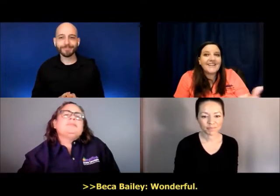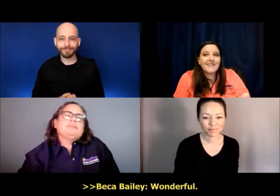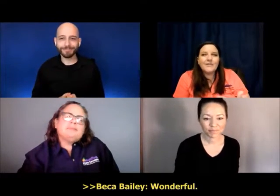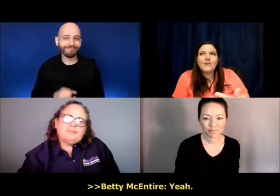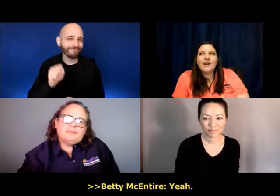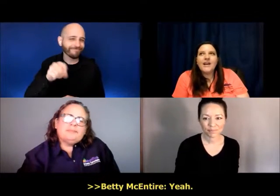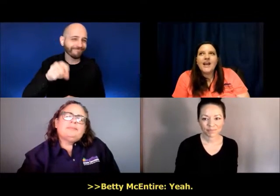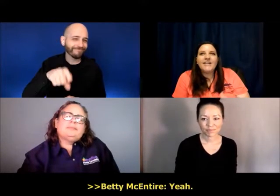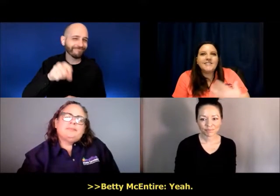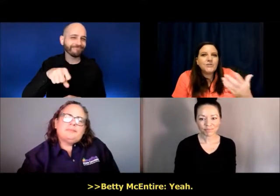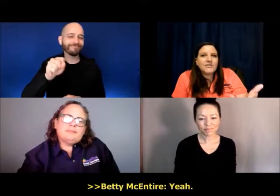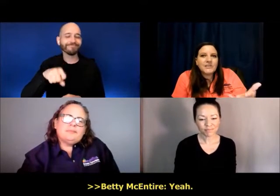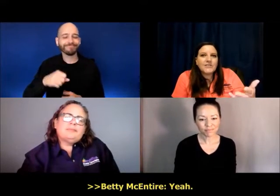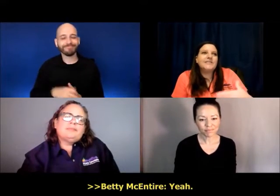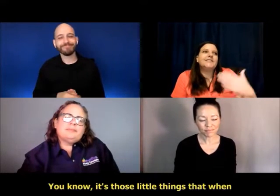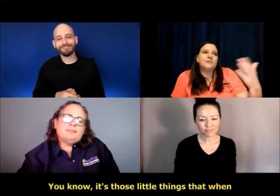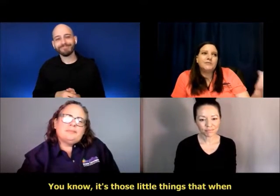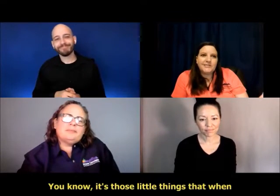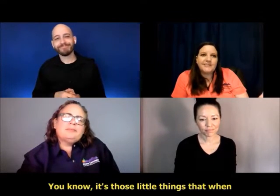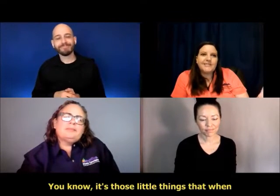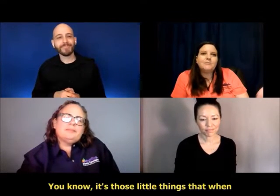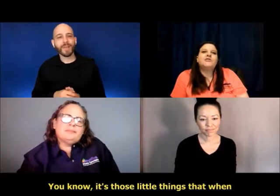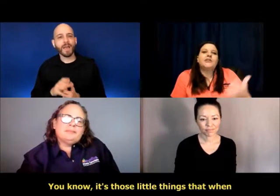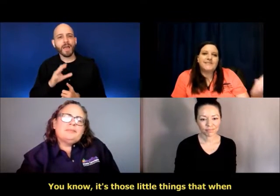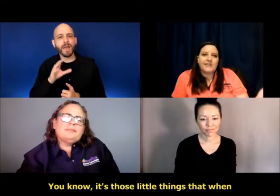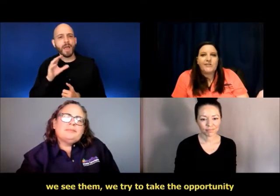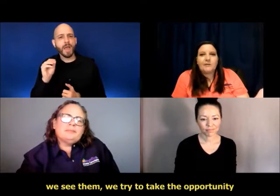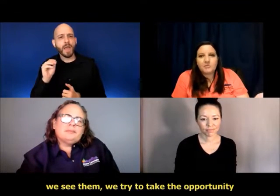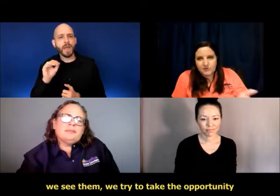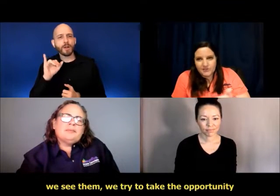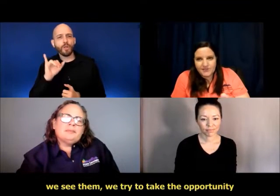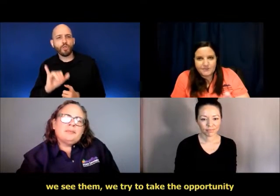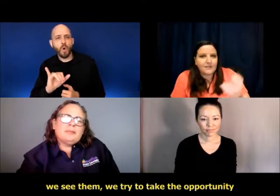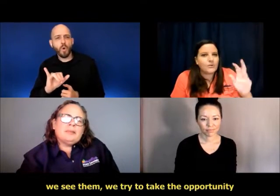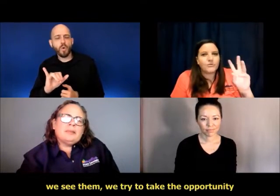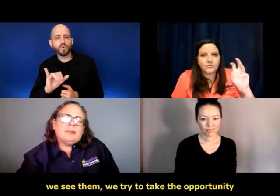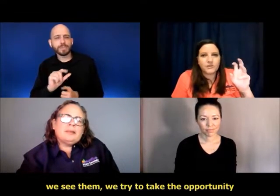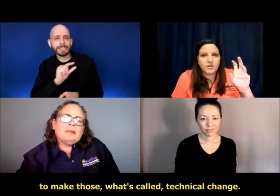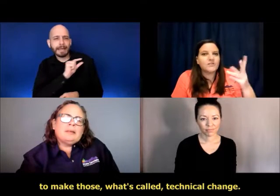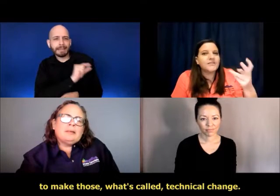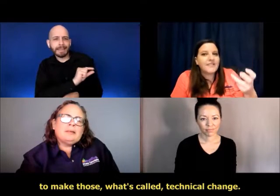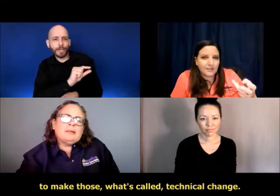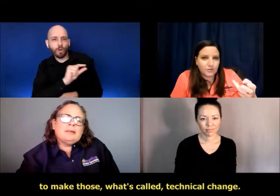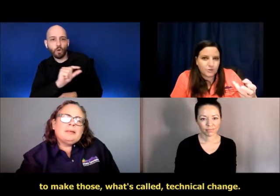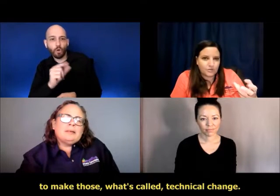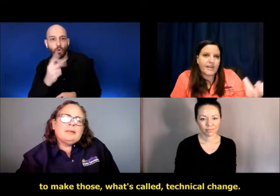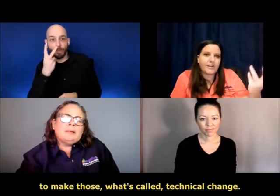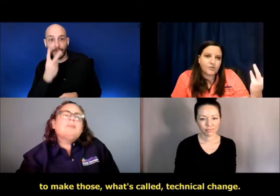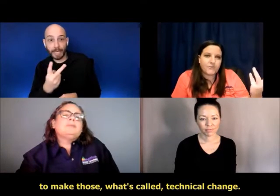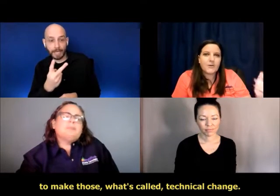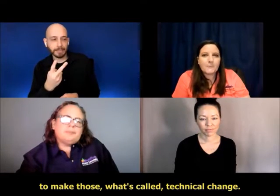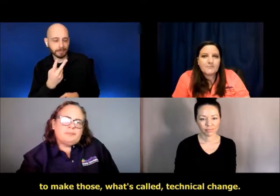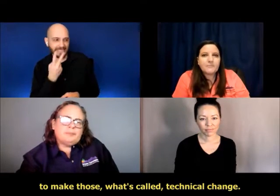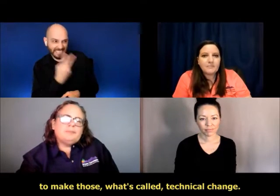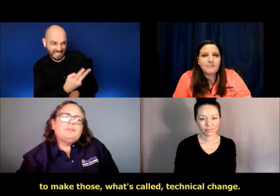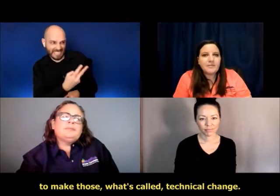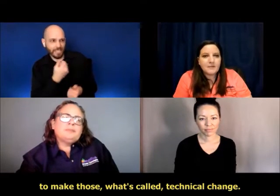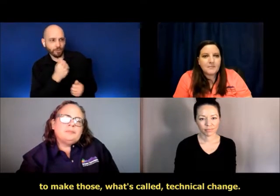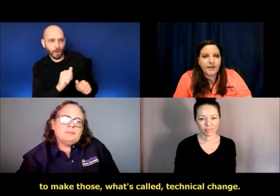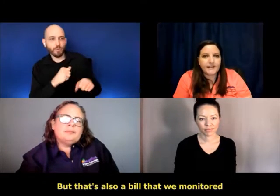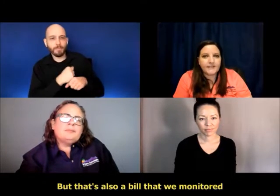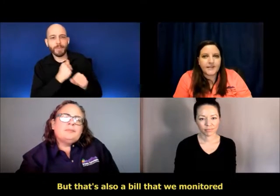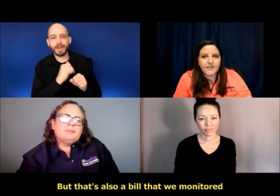Yeah. You know, and it's those little things that when you see them, we try to take the opportunity to make those what's called technical change. So,